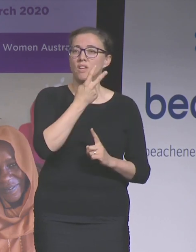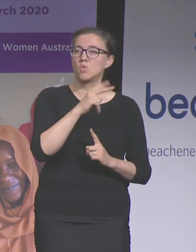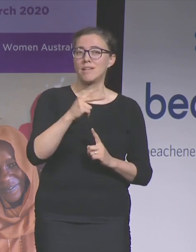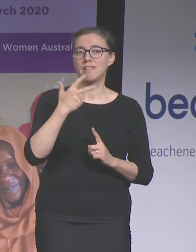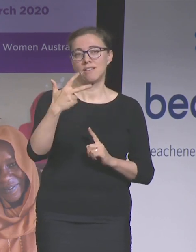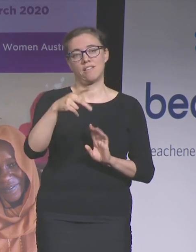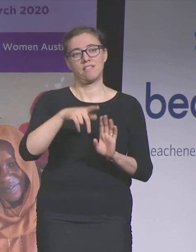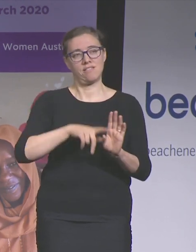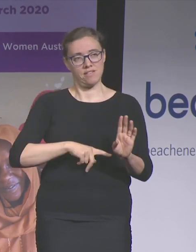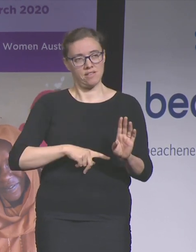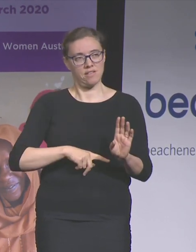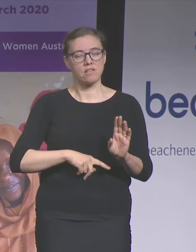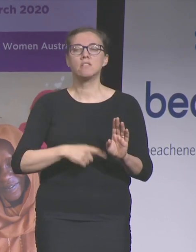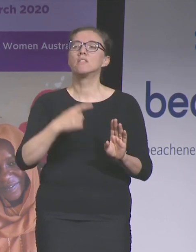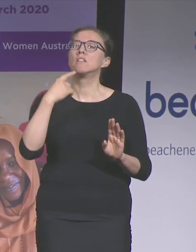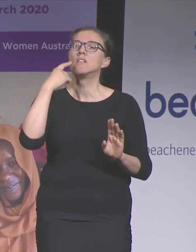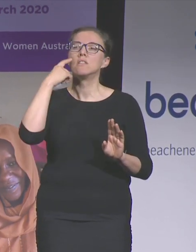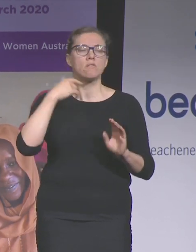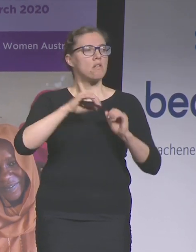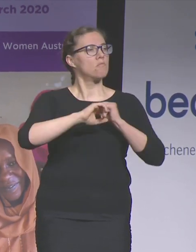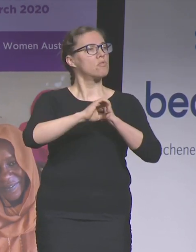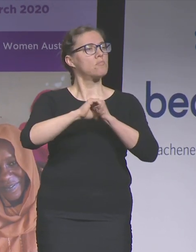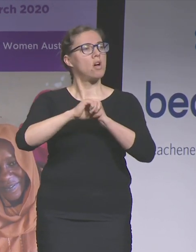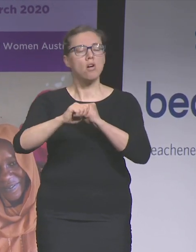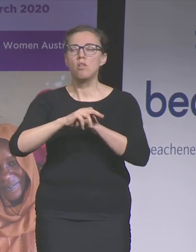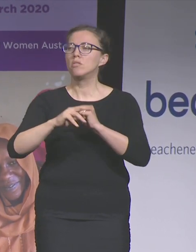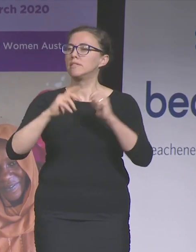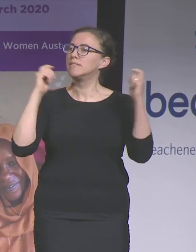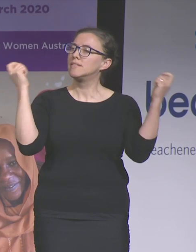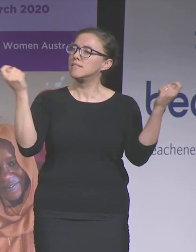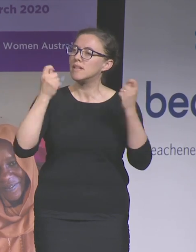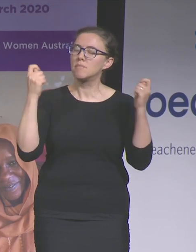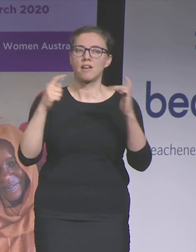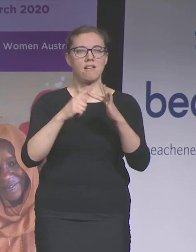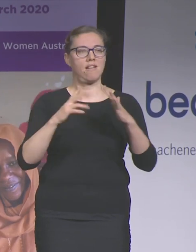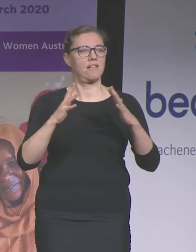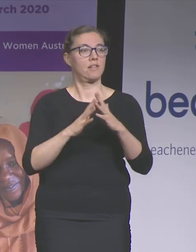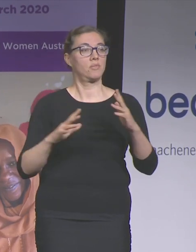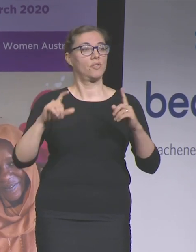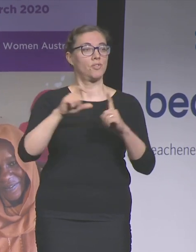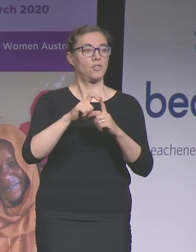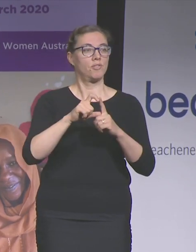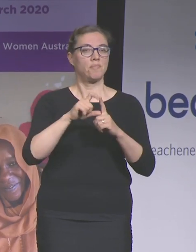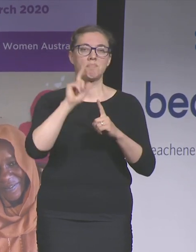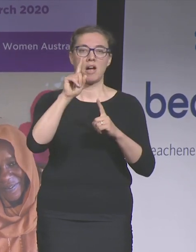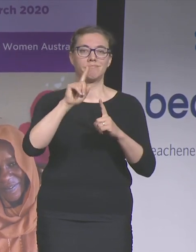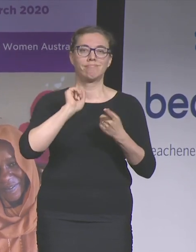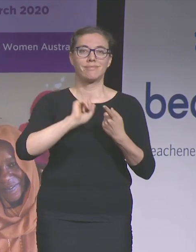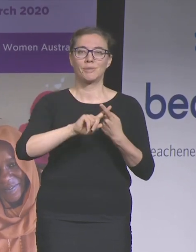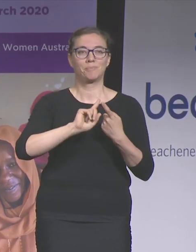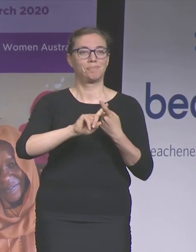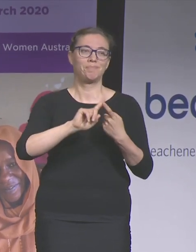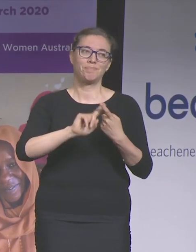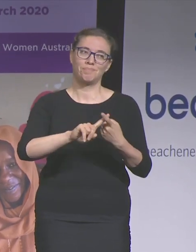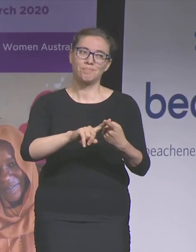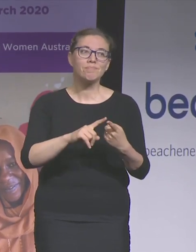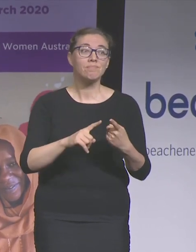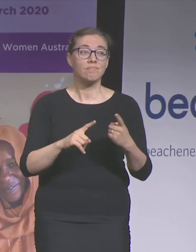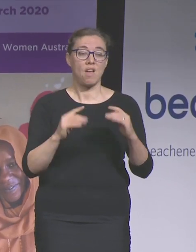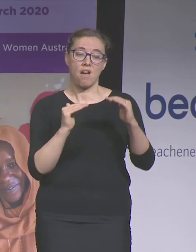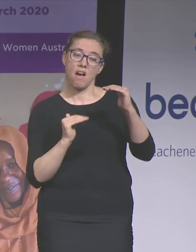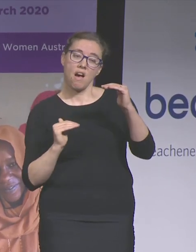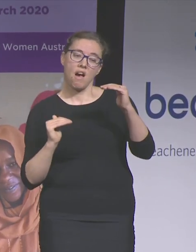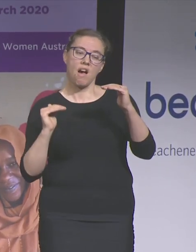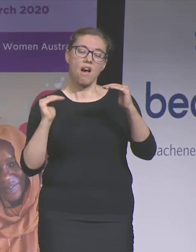talk to people, to celebrate International Women's Day and we're still doing it. And we're nowhere near gender equality.